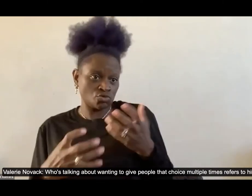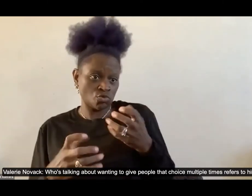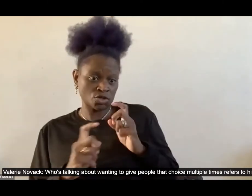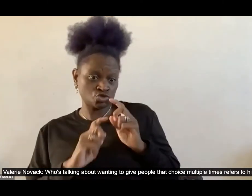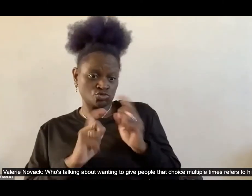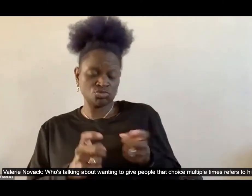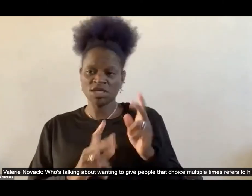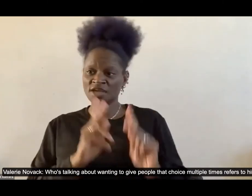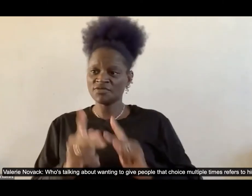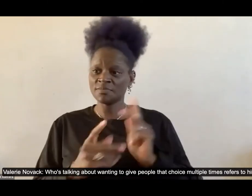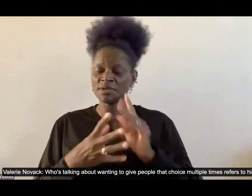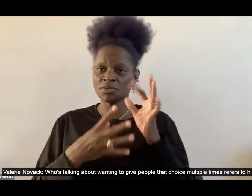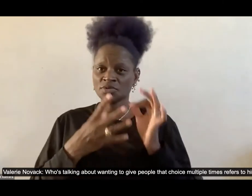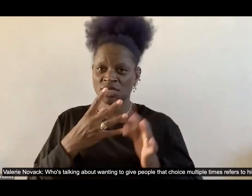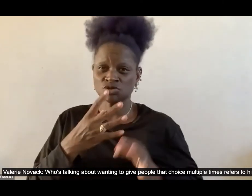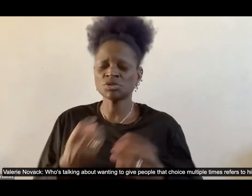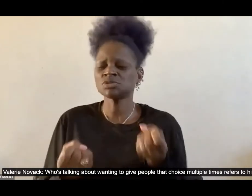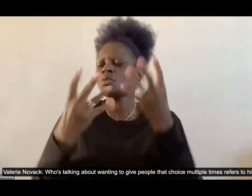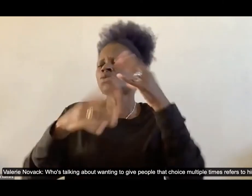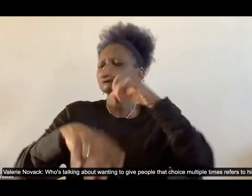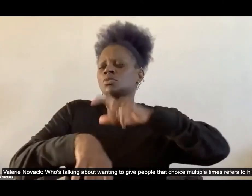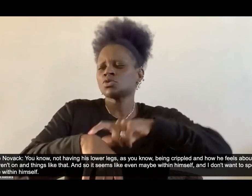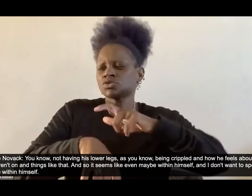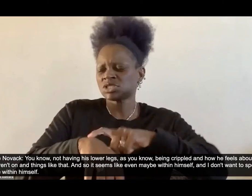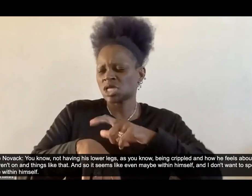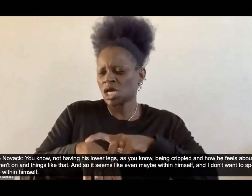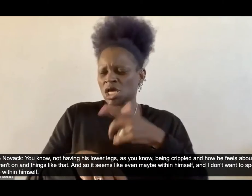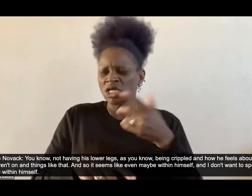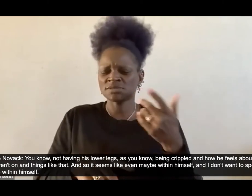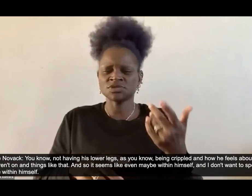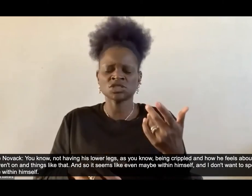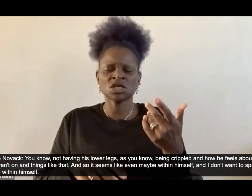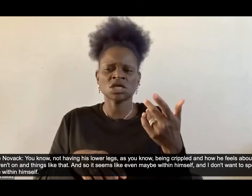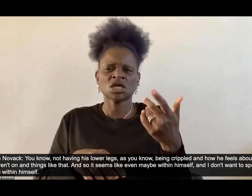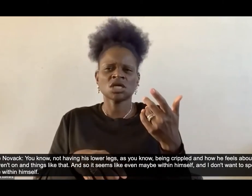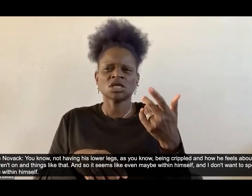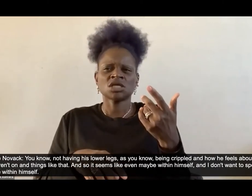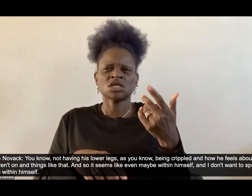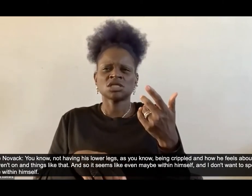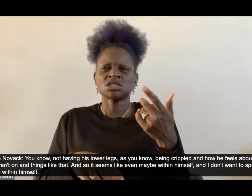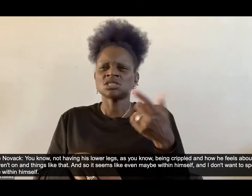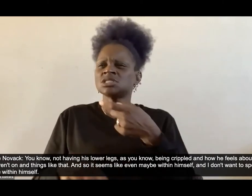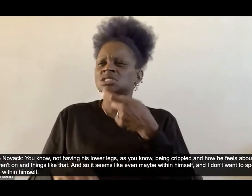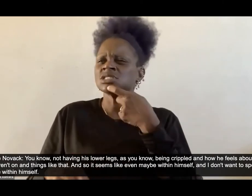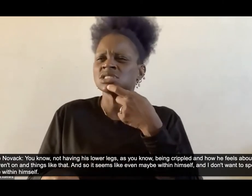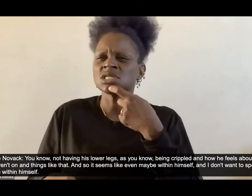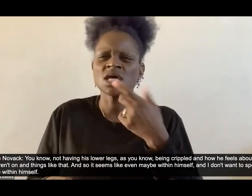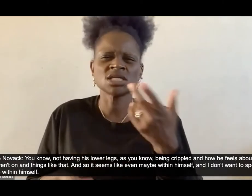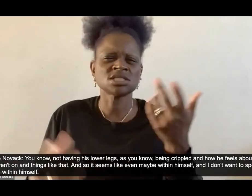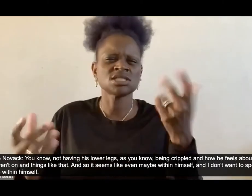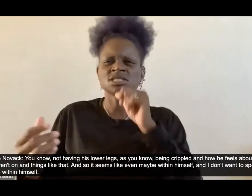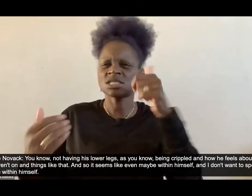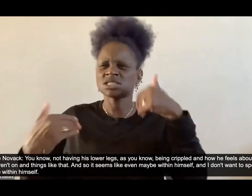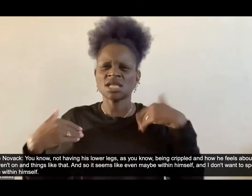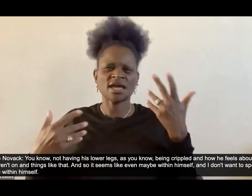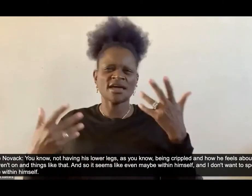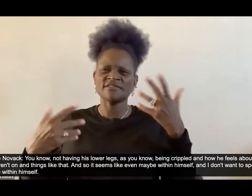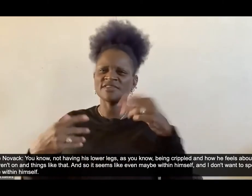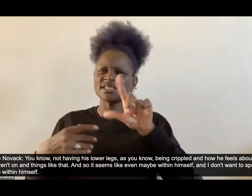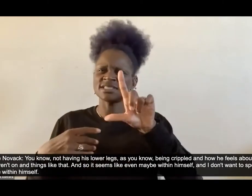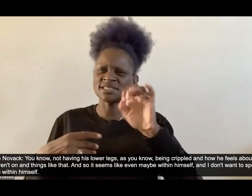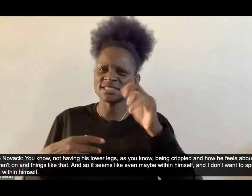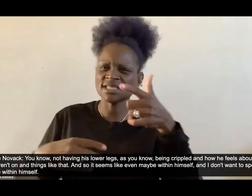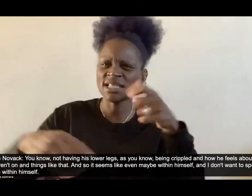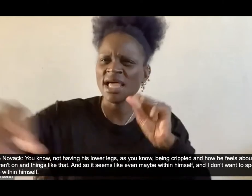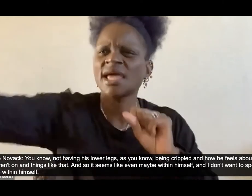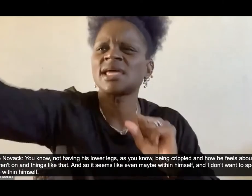times refers to himself and to um you know not having um his lower legs as you know being crippled and